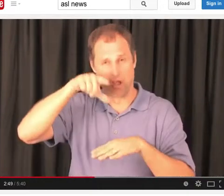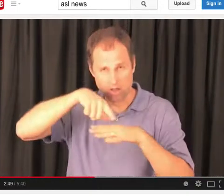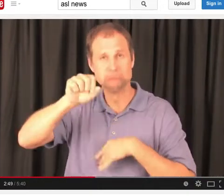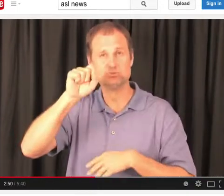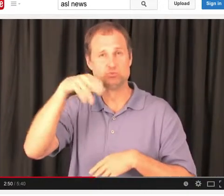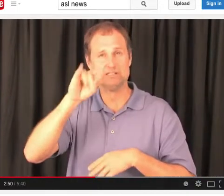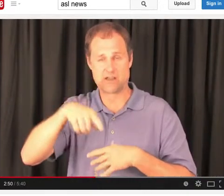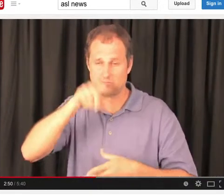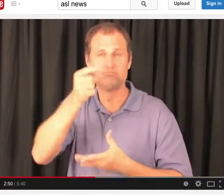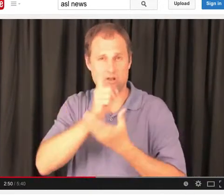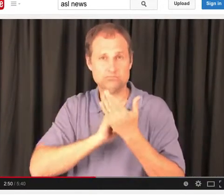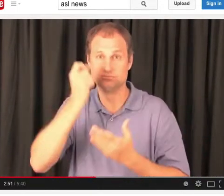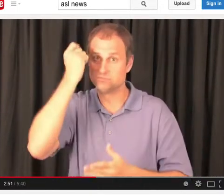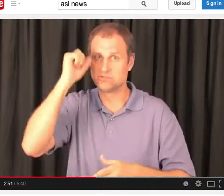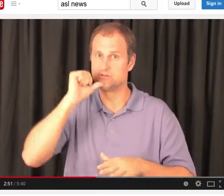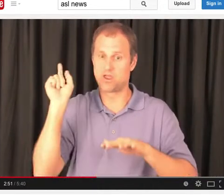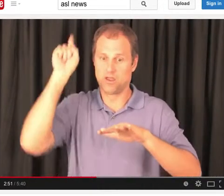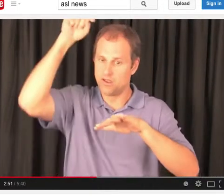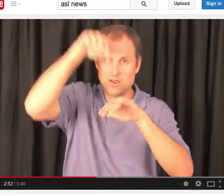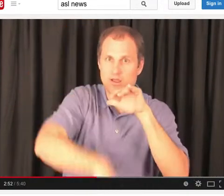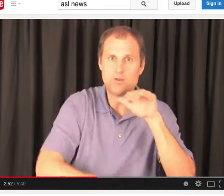all over the ocean collecting food.